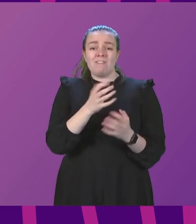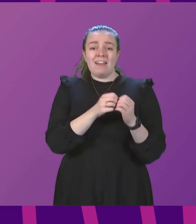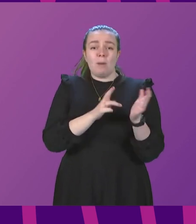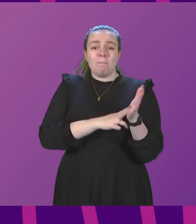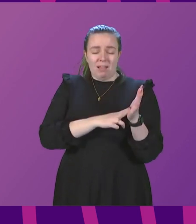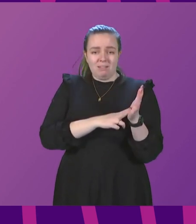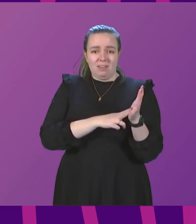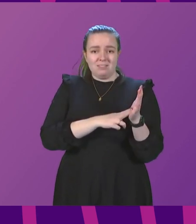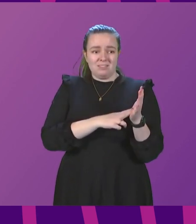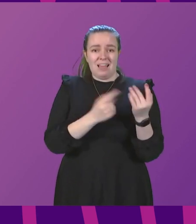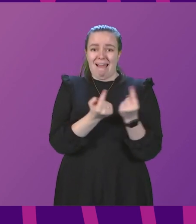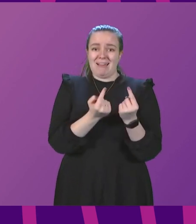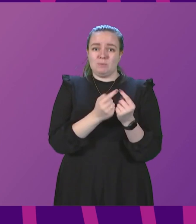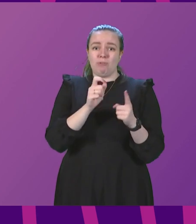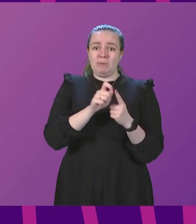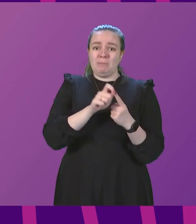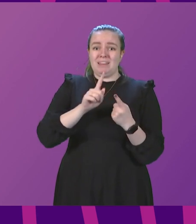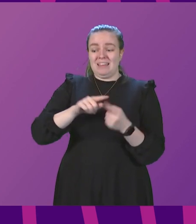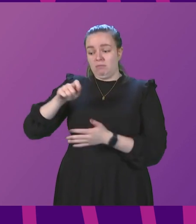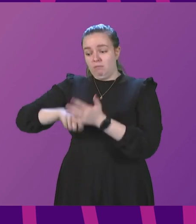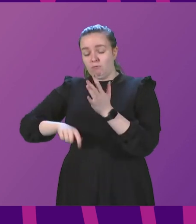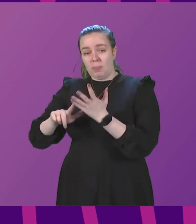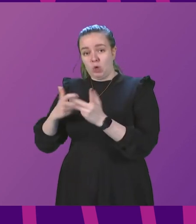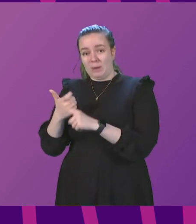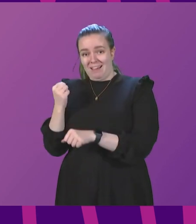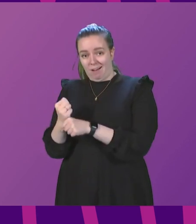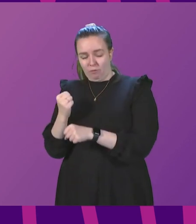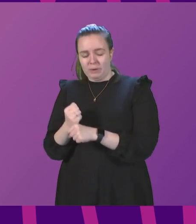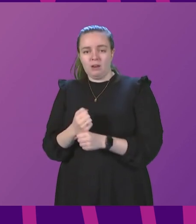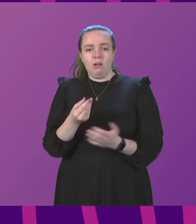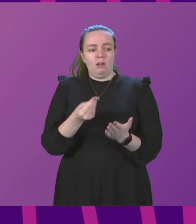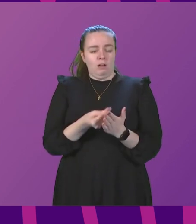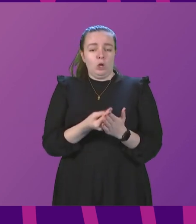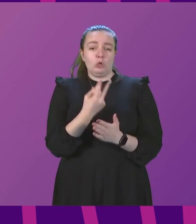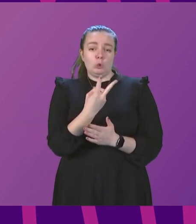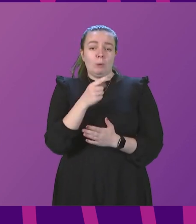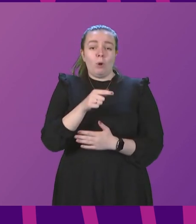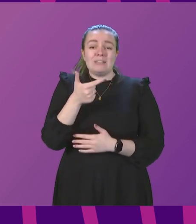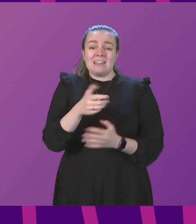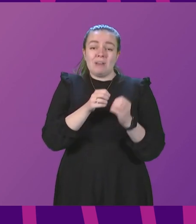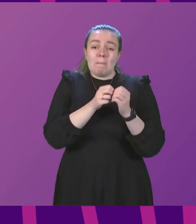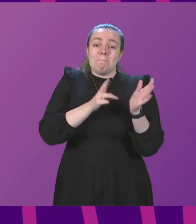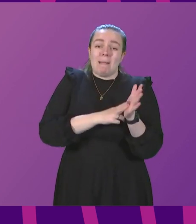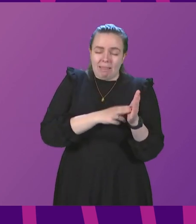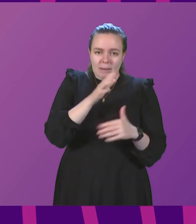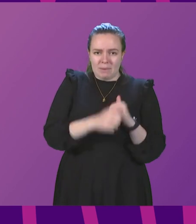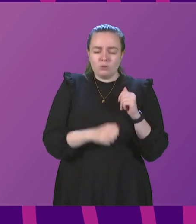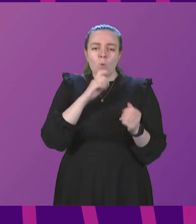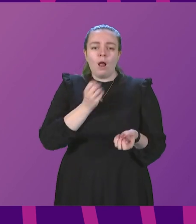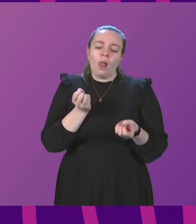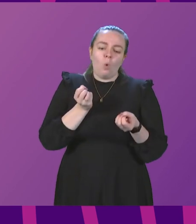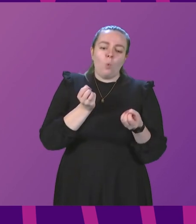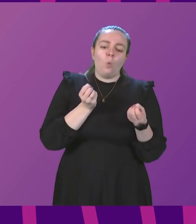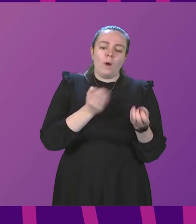protective equipment procured by the UK Government at a cost of £2.7 billion will be wasted as they are